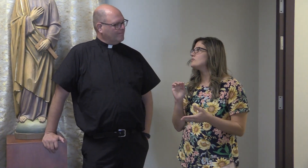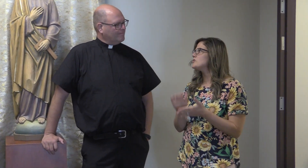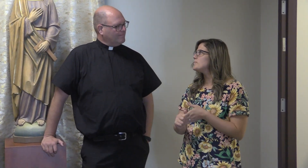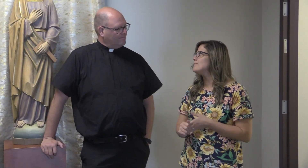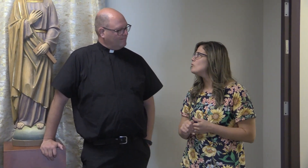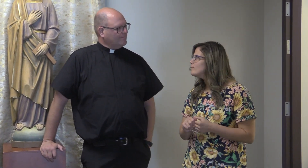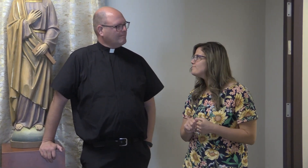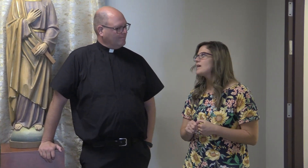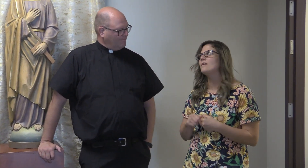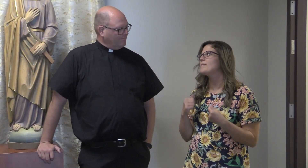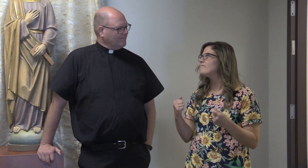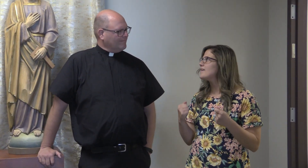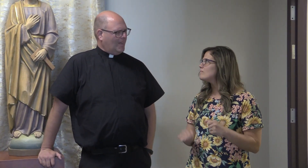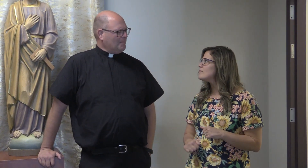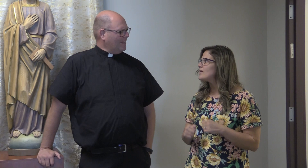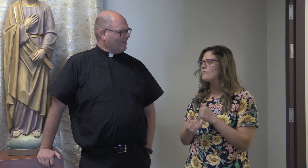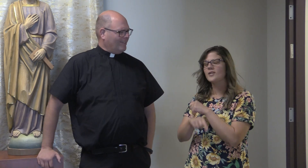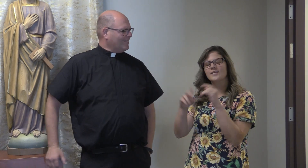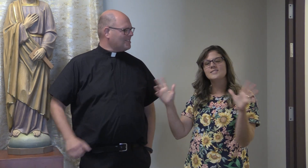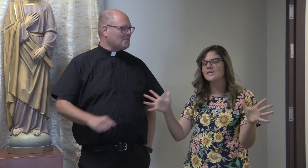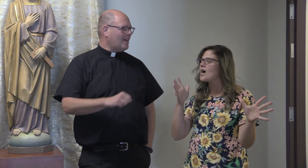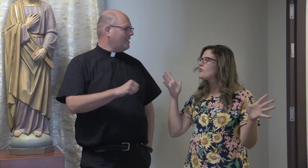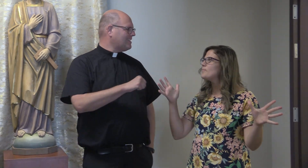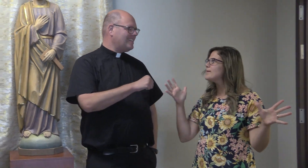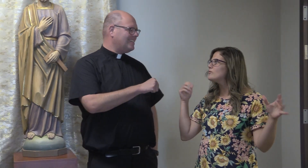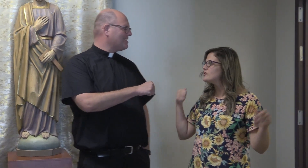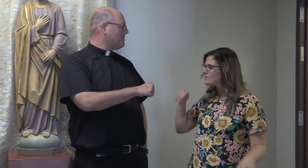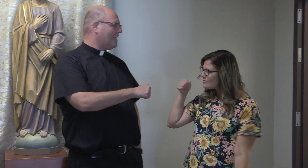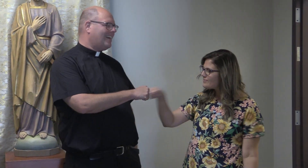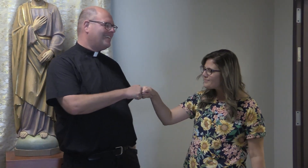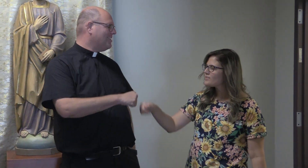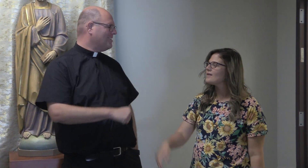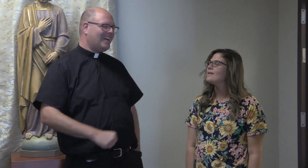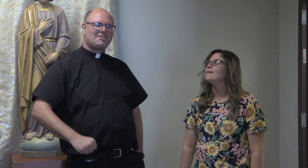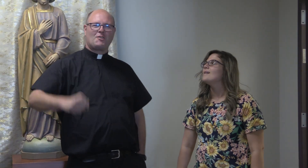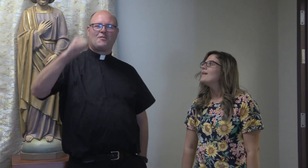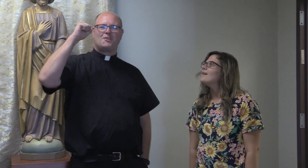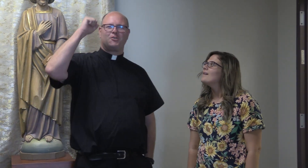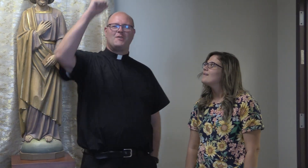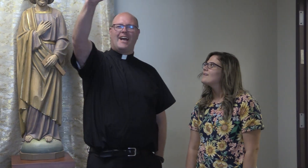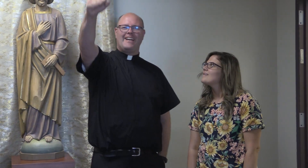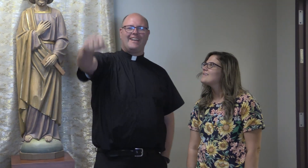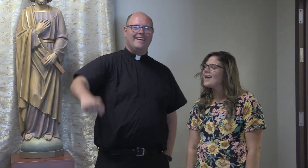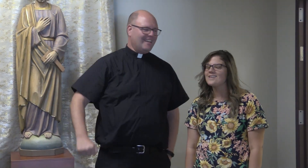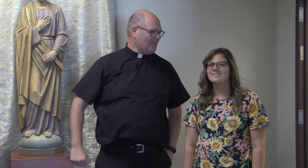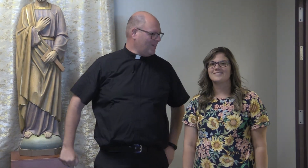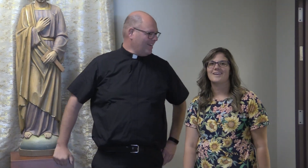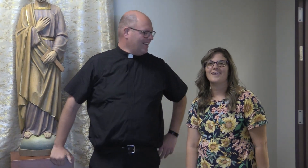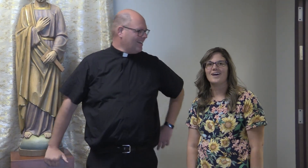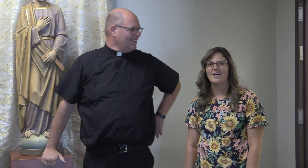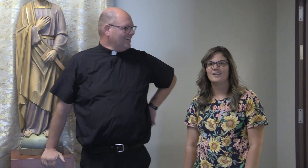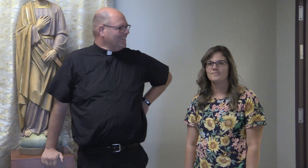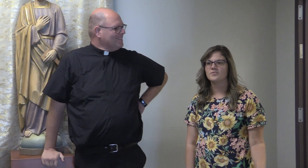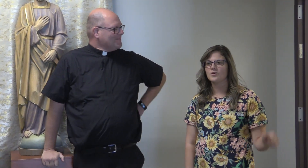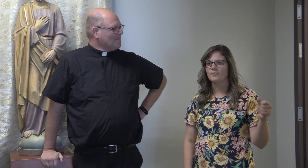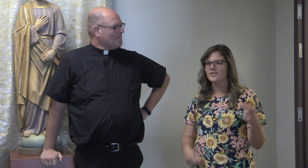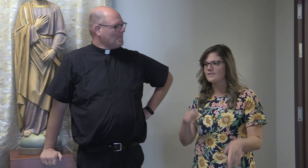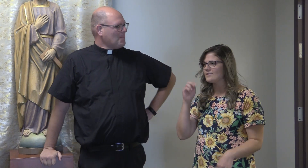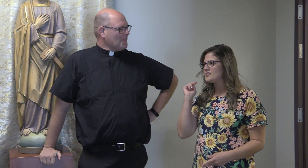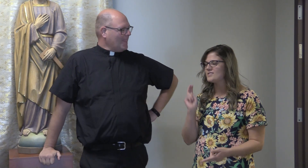so just people. I love my family, but I'm ready to see other people too. This is why I know. Extroverts United. Yes. Here we are. So I'm ready to just